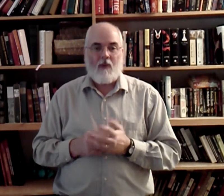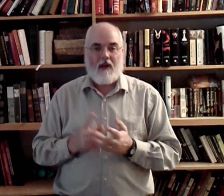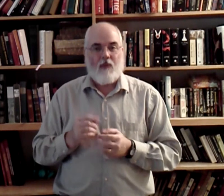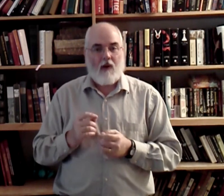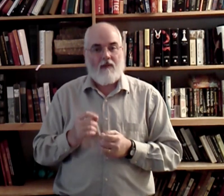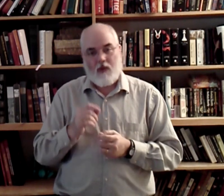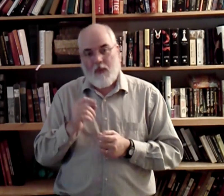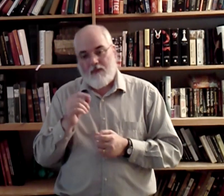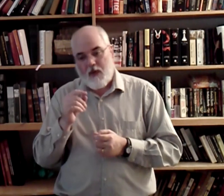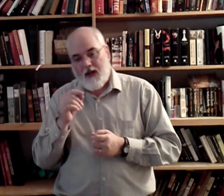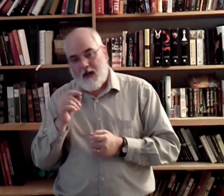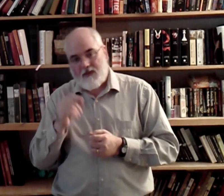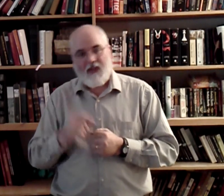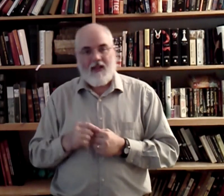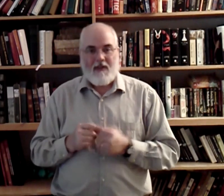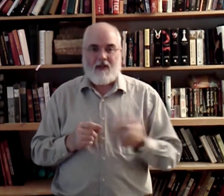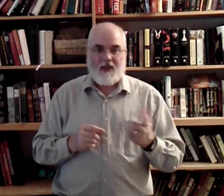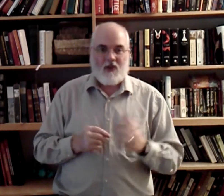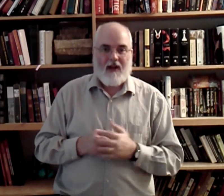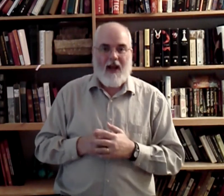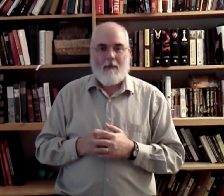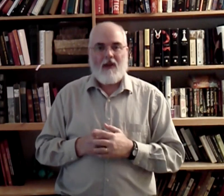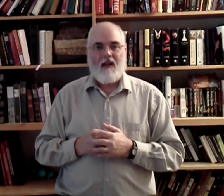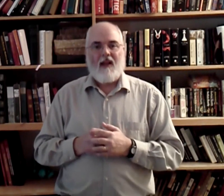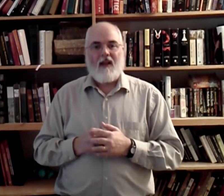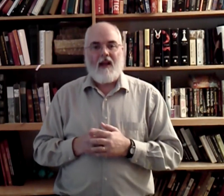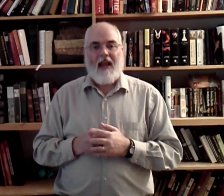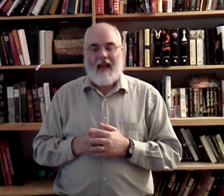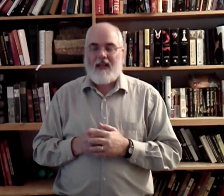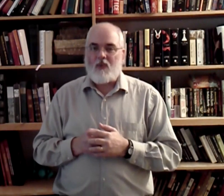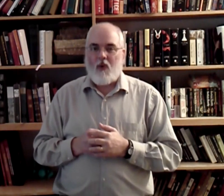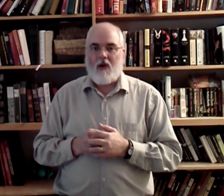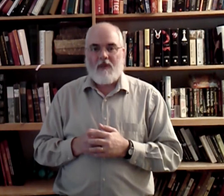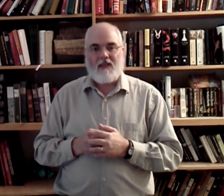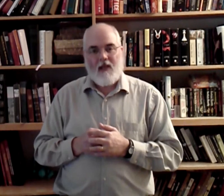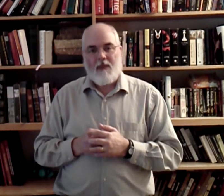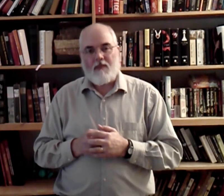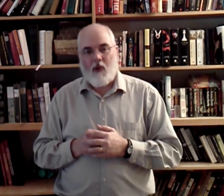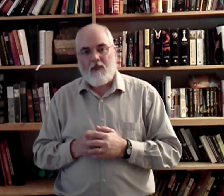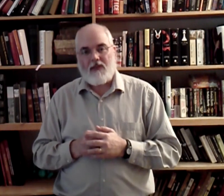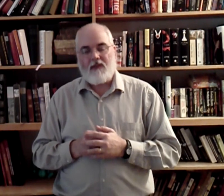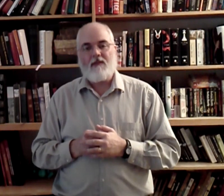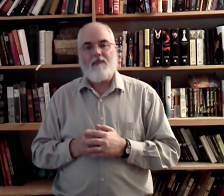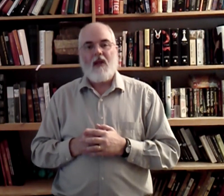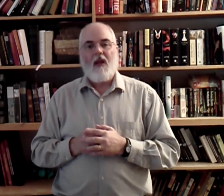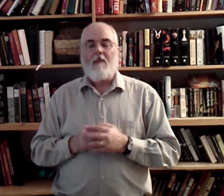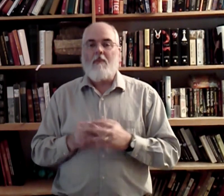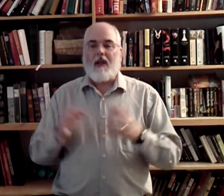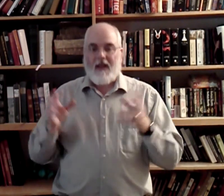going to wink forty times. That means I'm going take a short nap. At. His. Word. Means, keep his promises. But, it